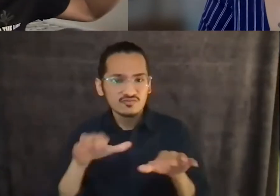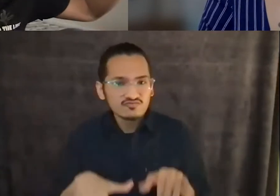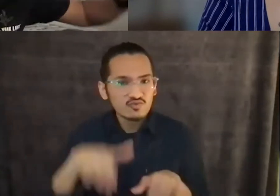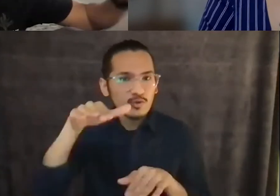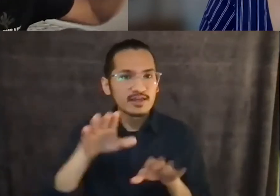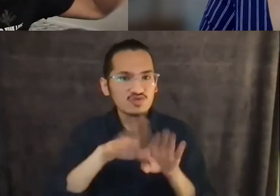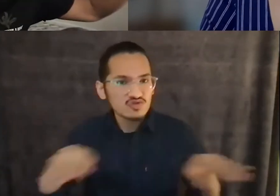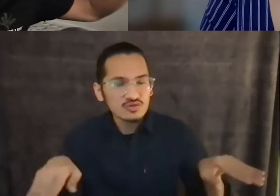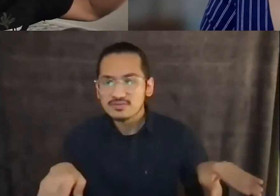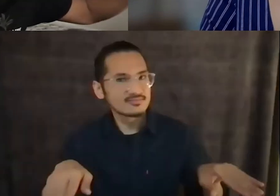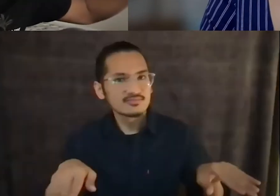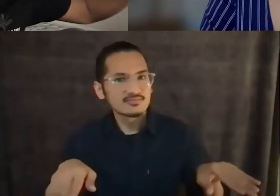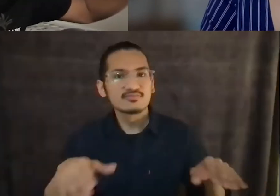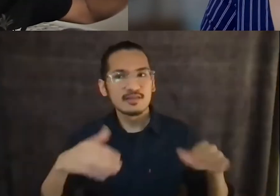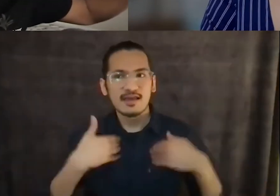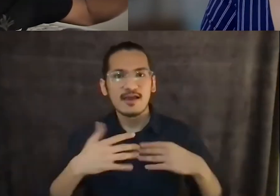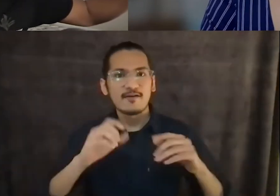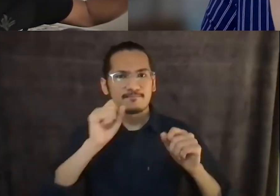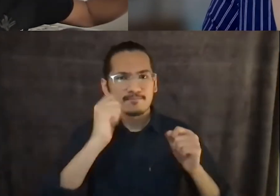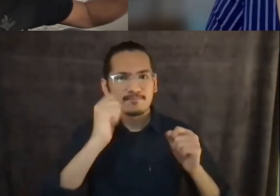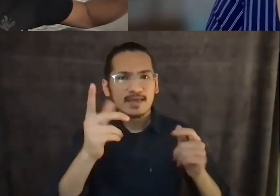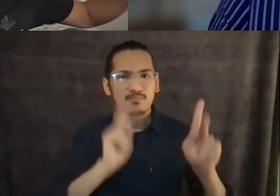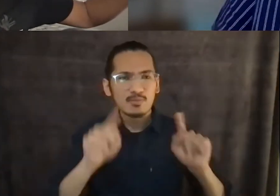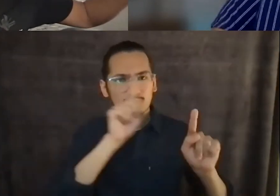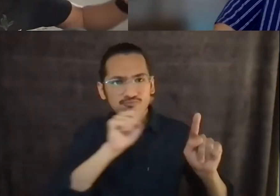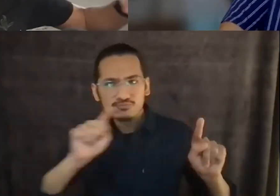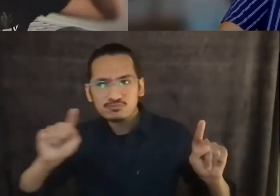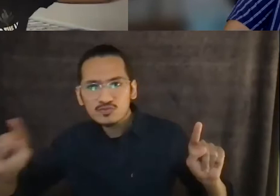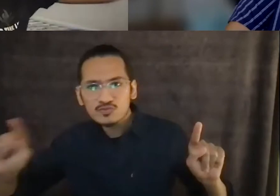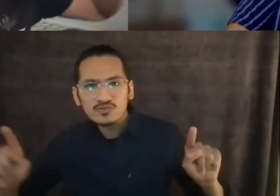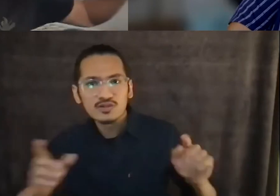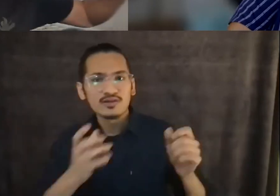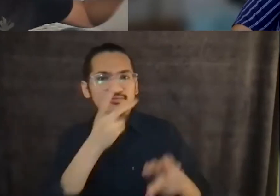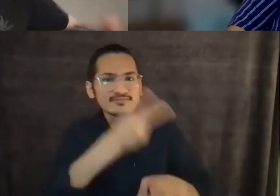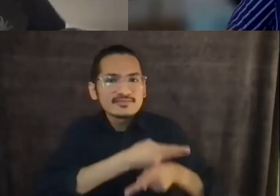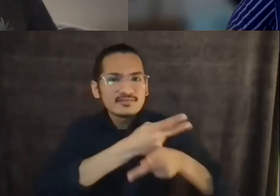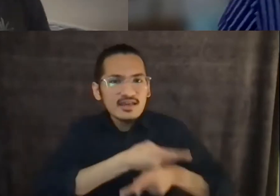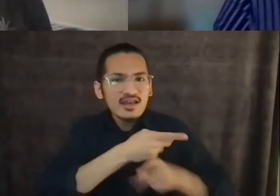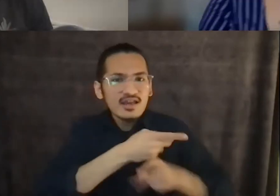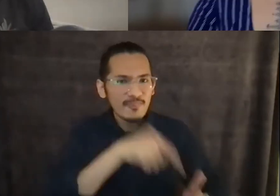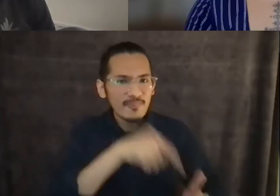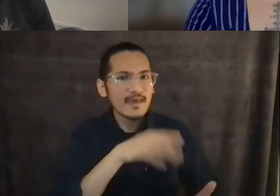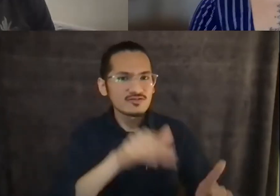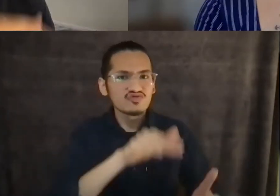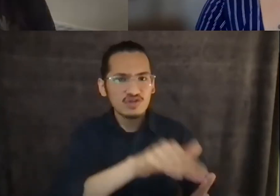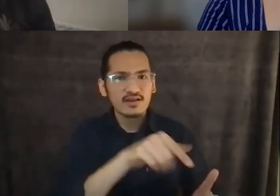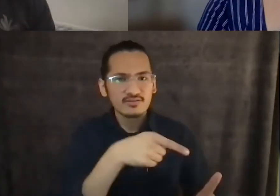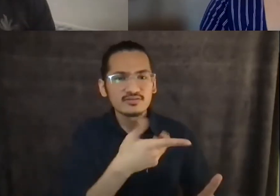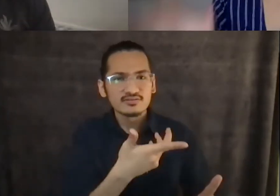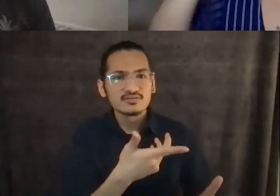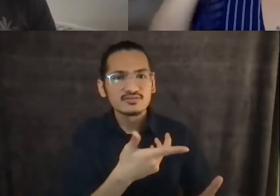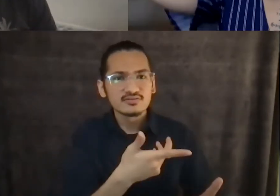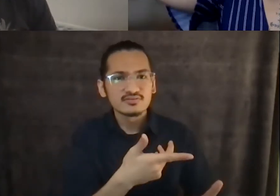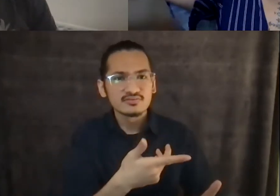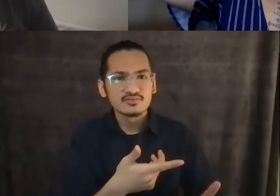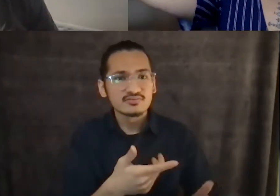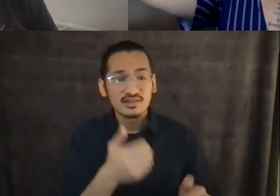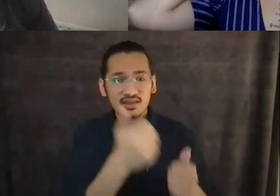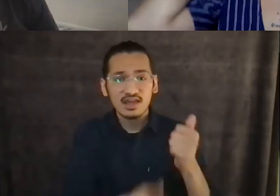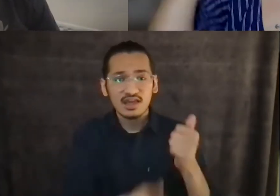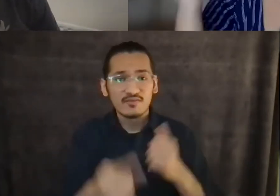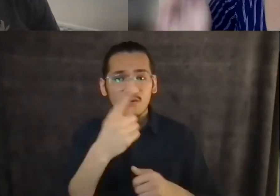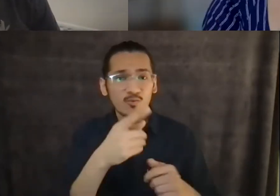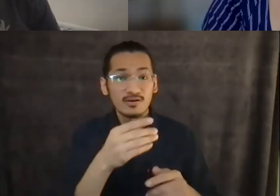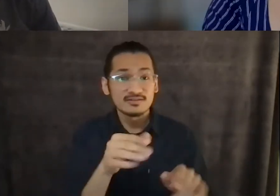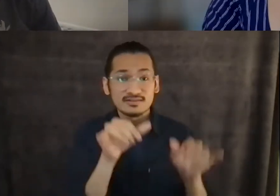removed from the responsibility of rearing and caring for this child. They were all makua in the same way that like everyone in the same